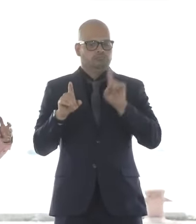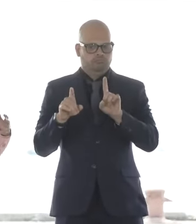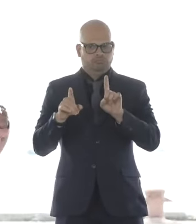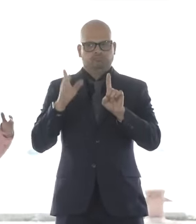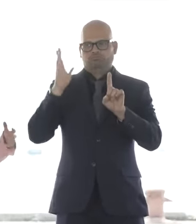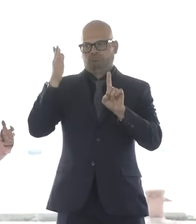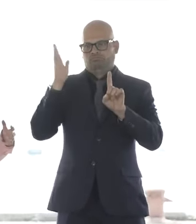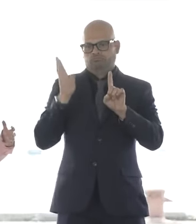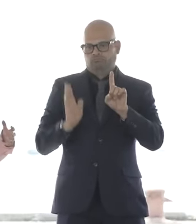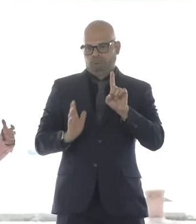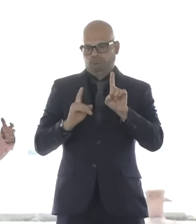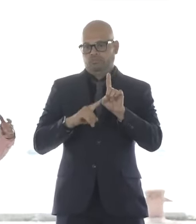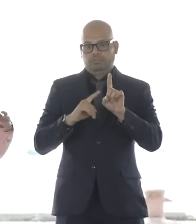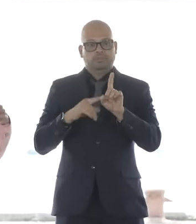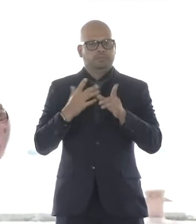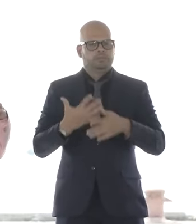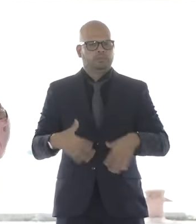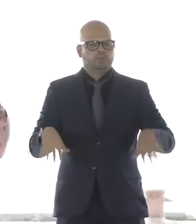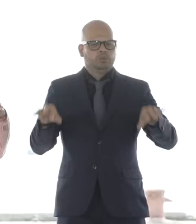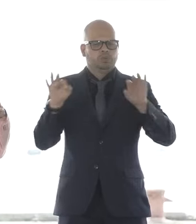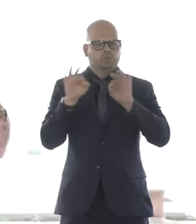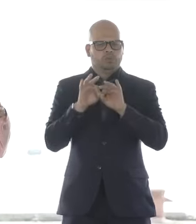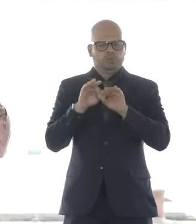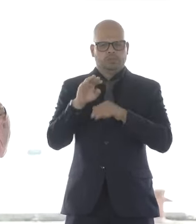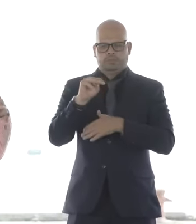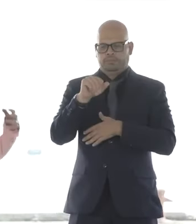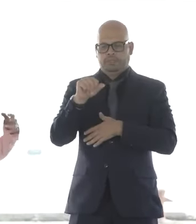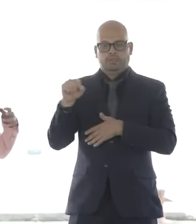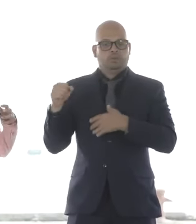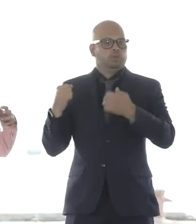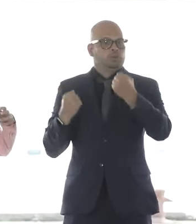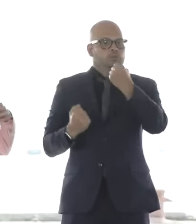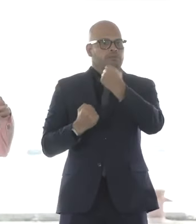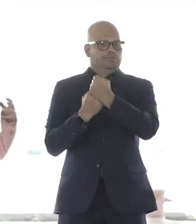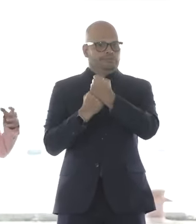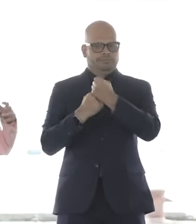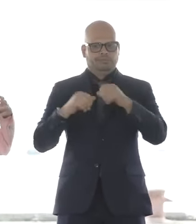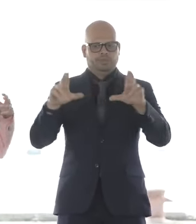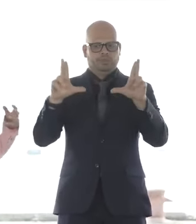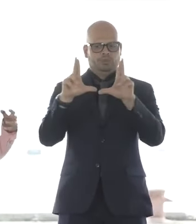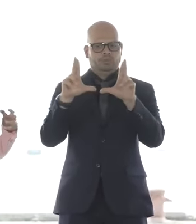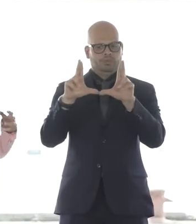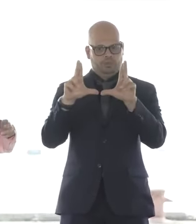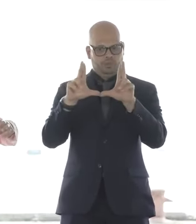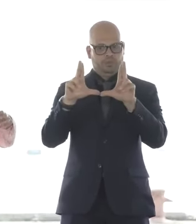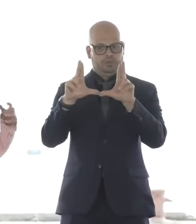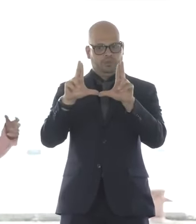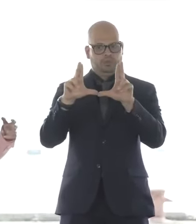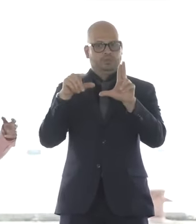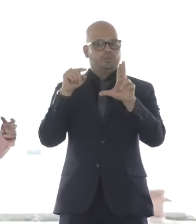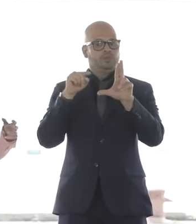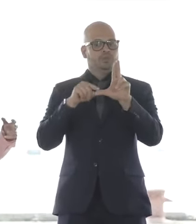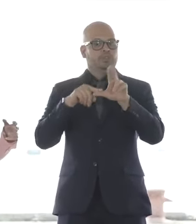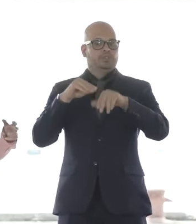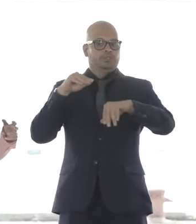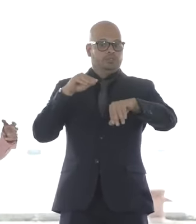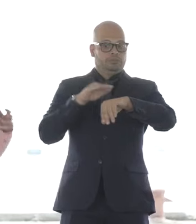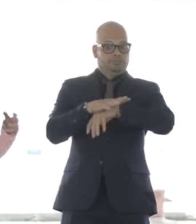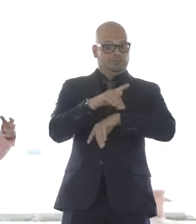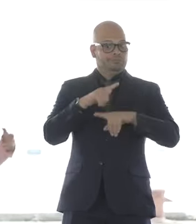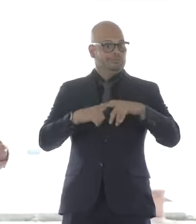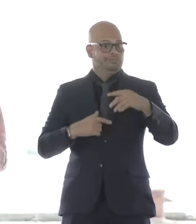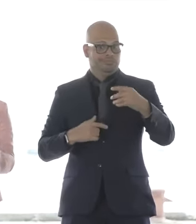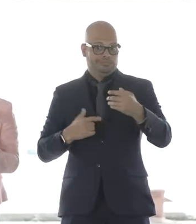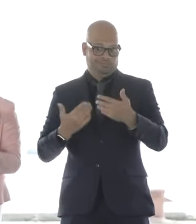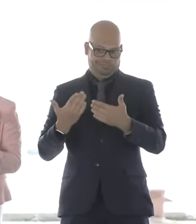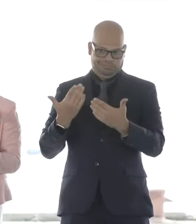for labor and to be able to be working and driving this and benefiting from this as